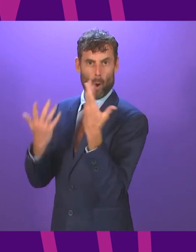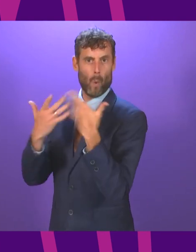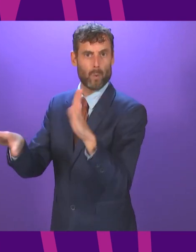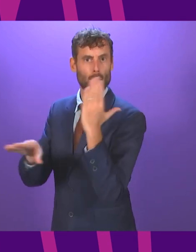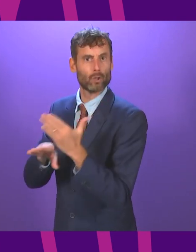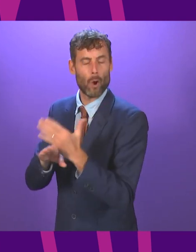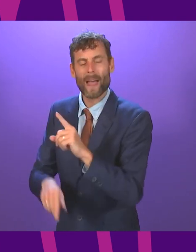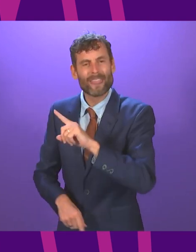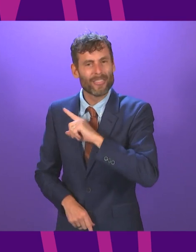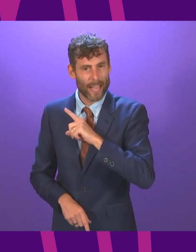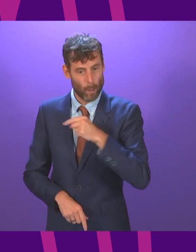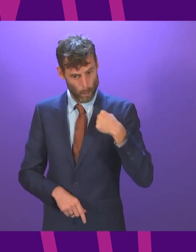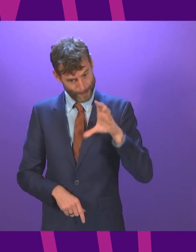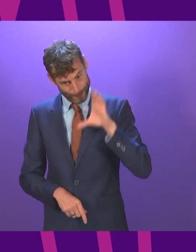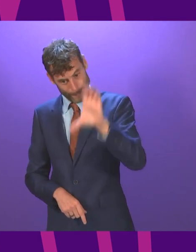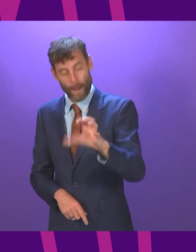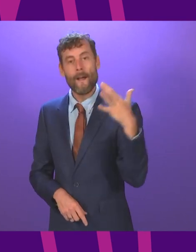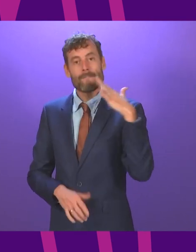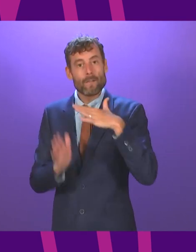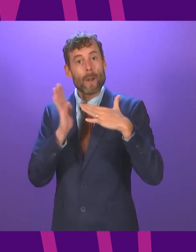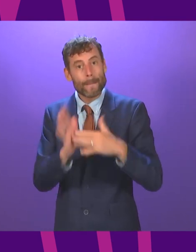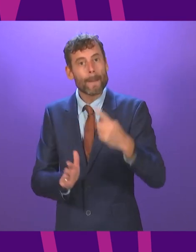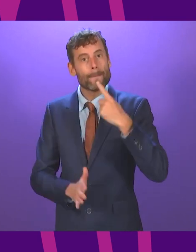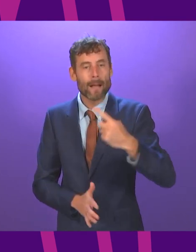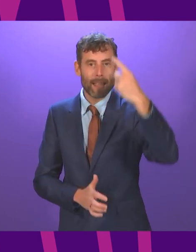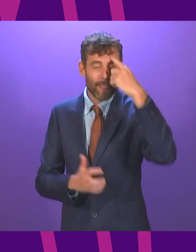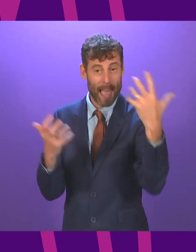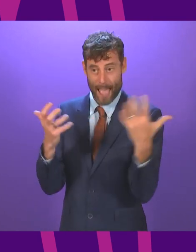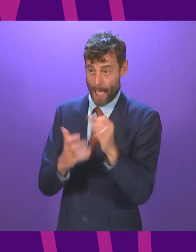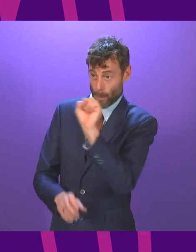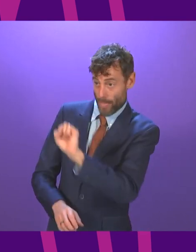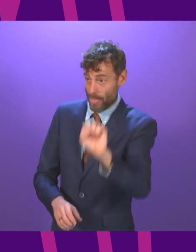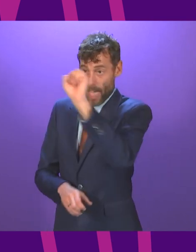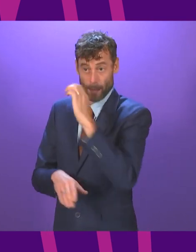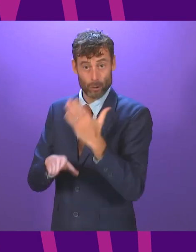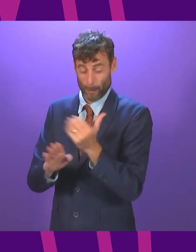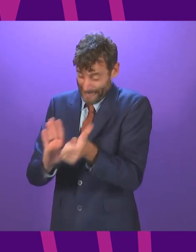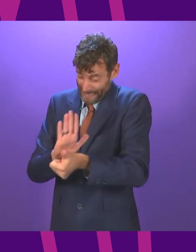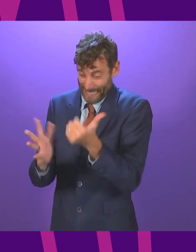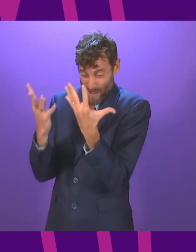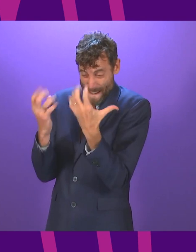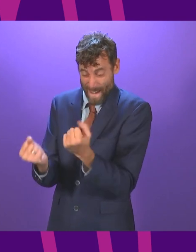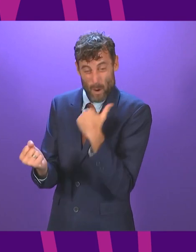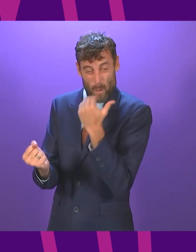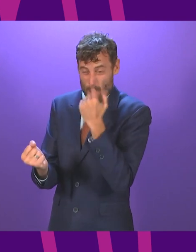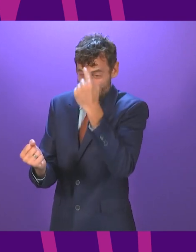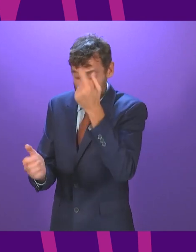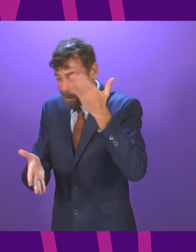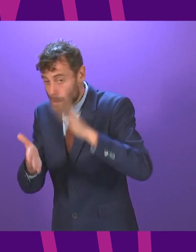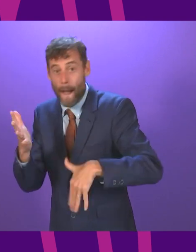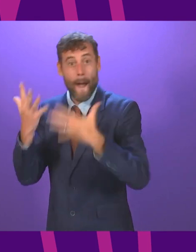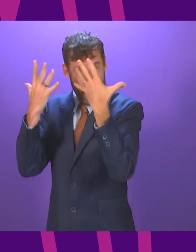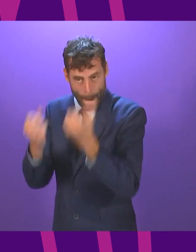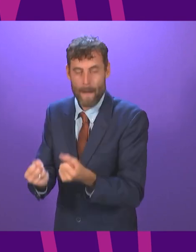£500 million specifically for the North East, so that we can harness the skills, the infrastructure, the expertise